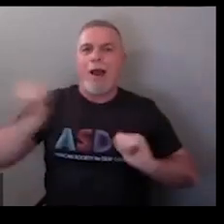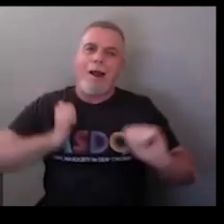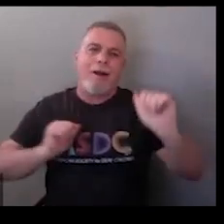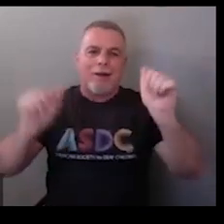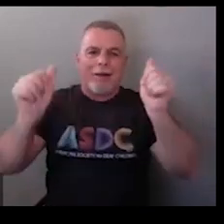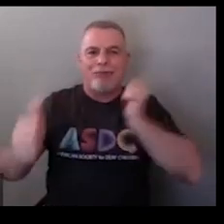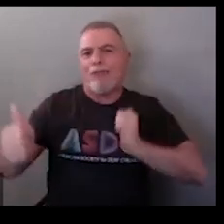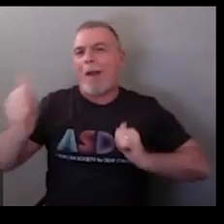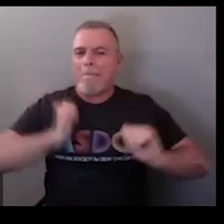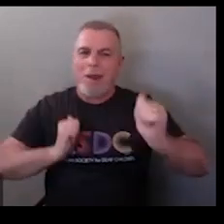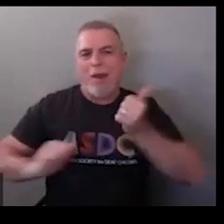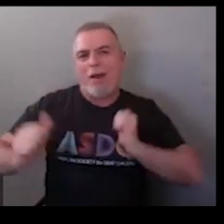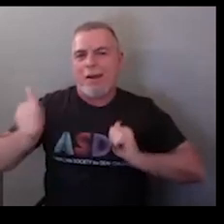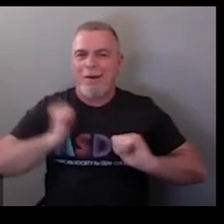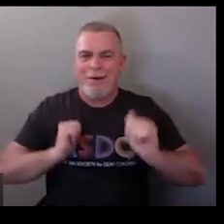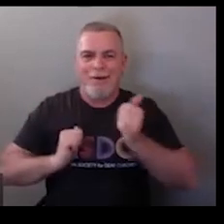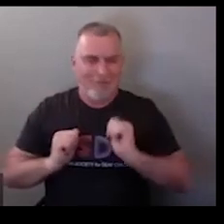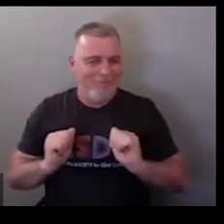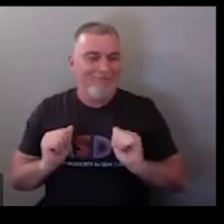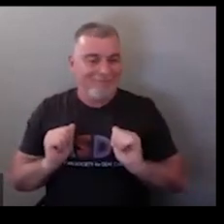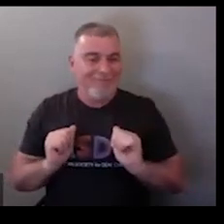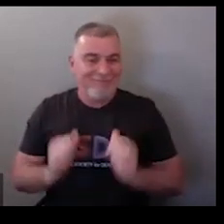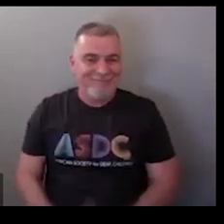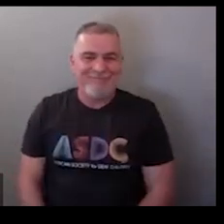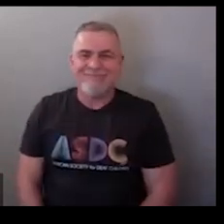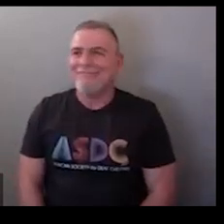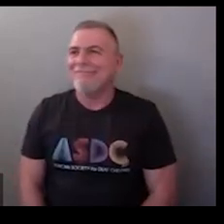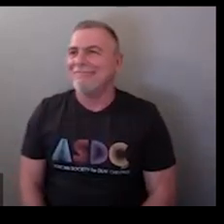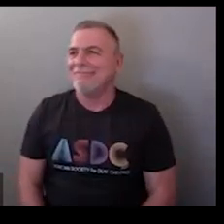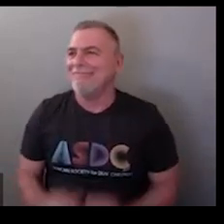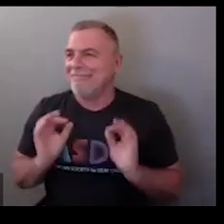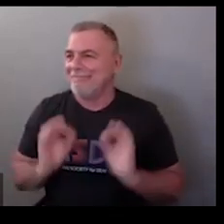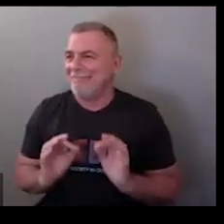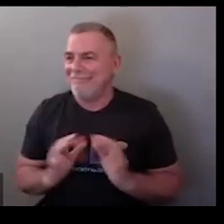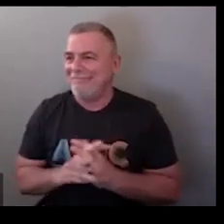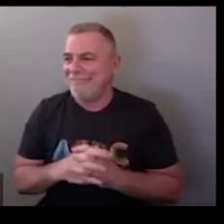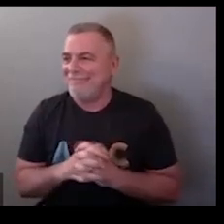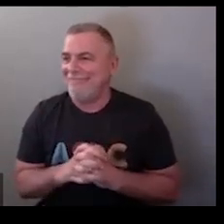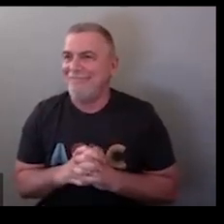versus you're a really good actress you know so lots of different meanings of that word